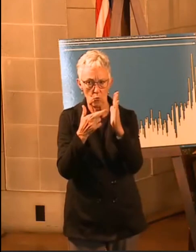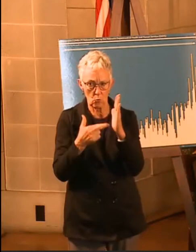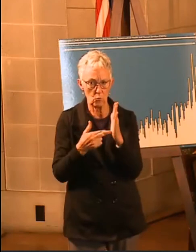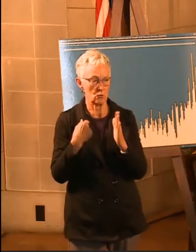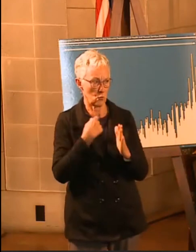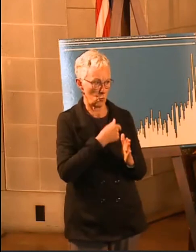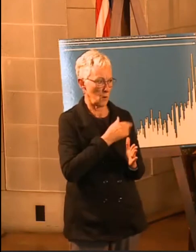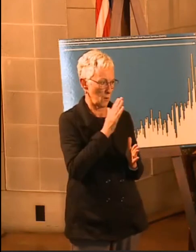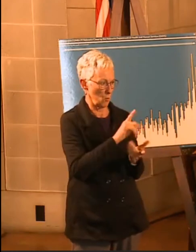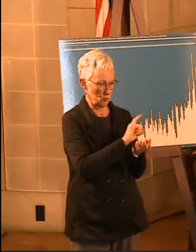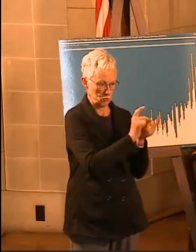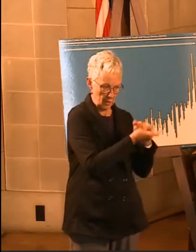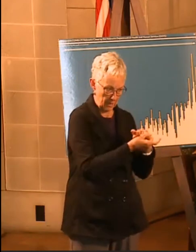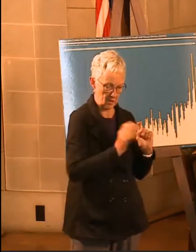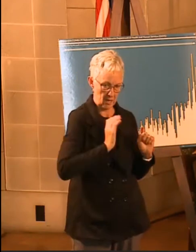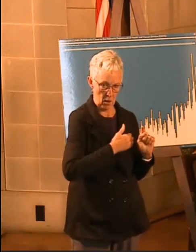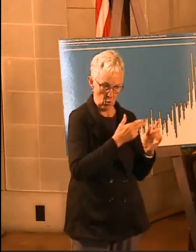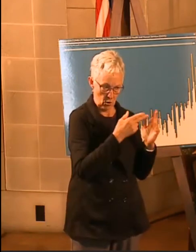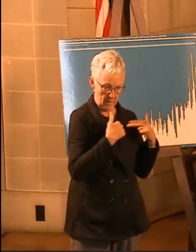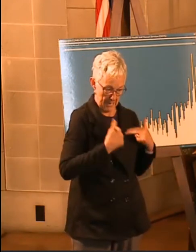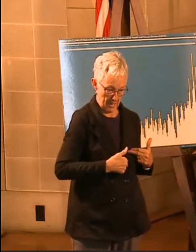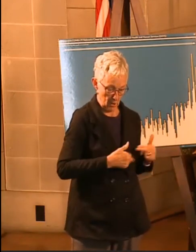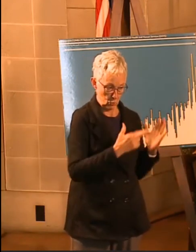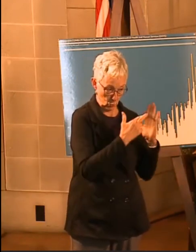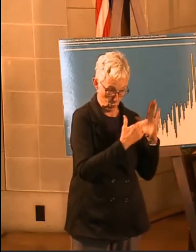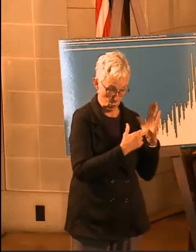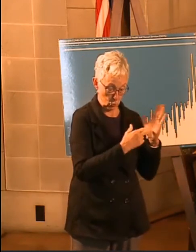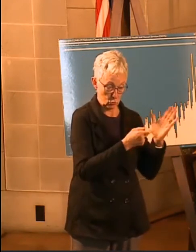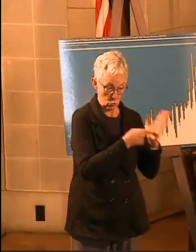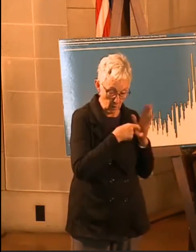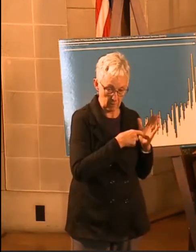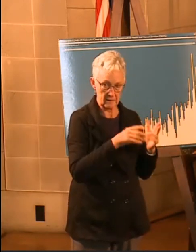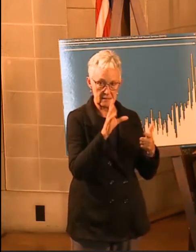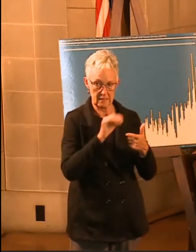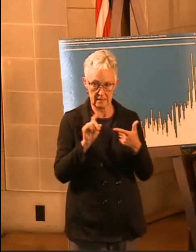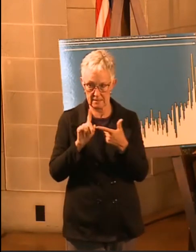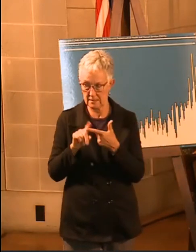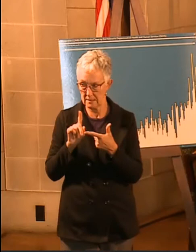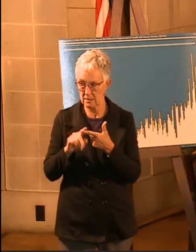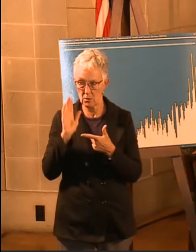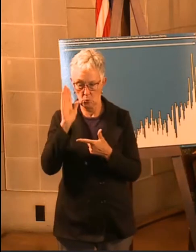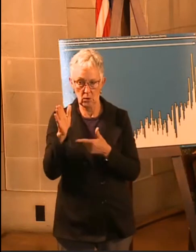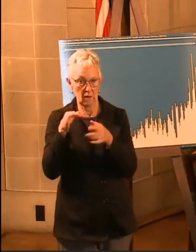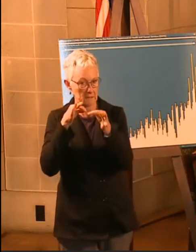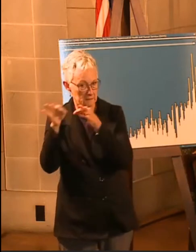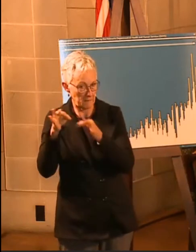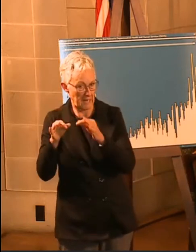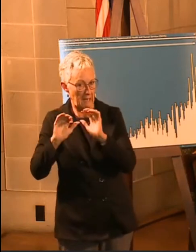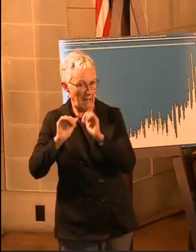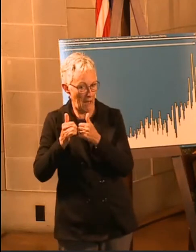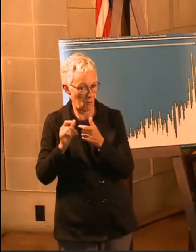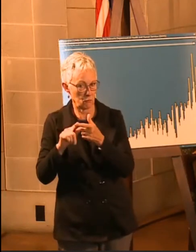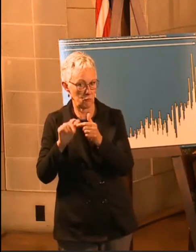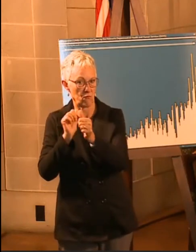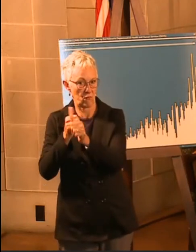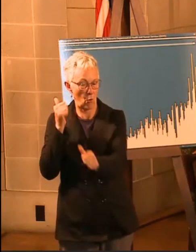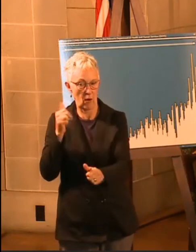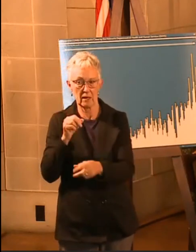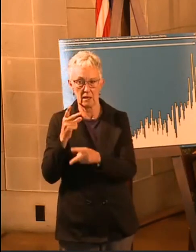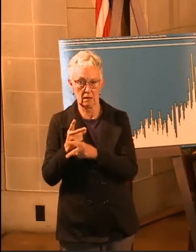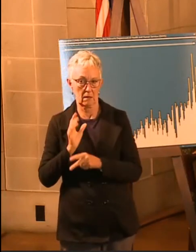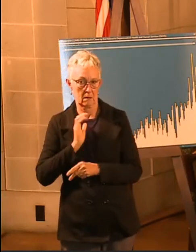with staffing, and we've got this communication campaign for people to understand that they've got to avoid these three C's. So, with that,